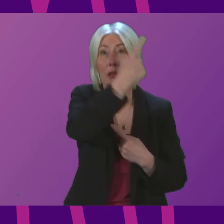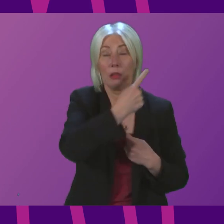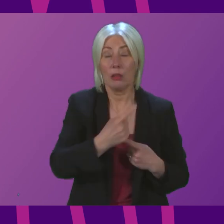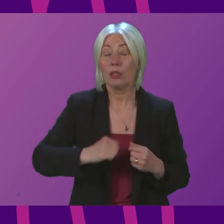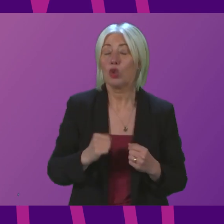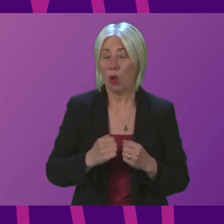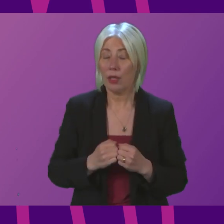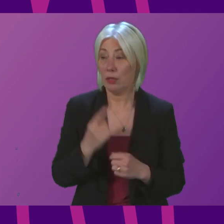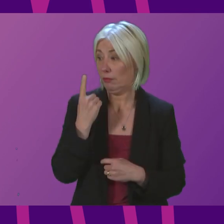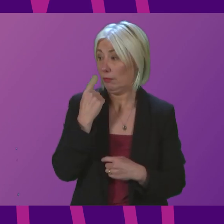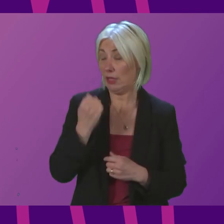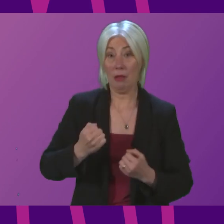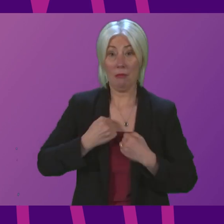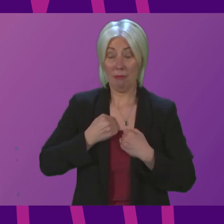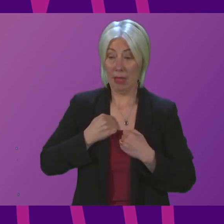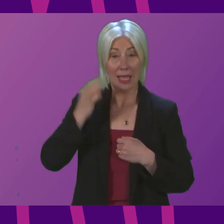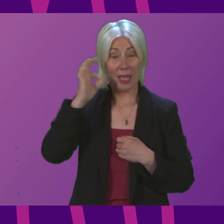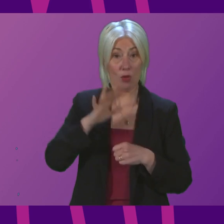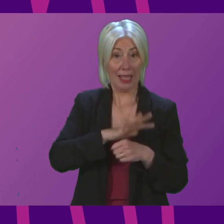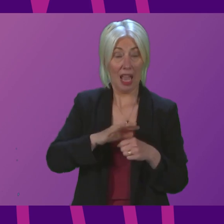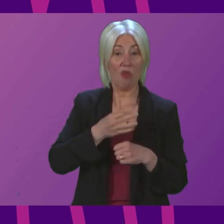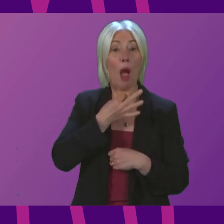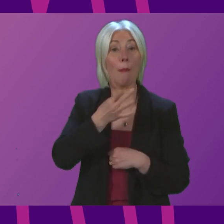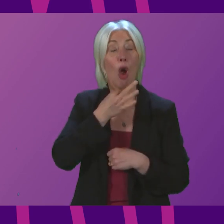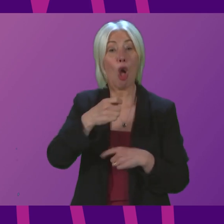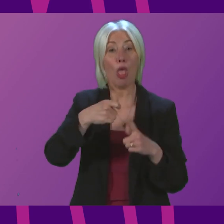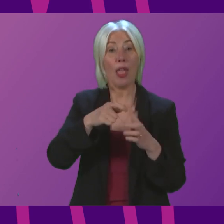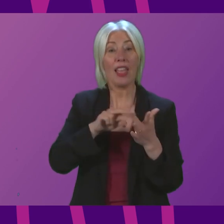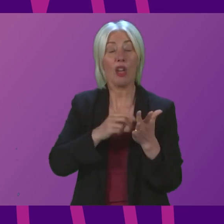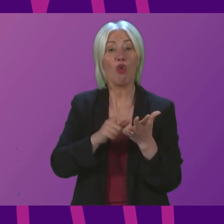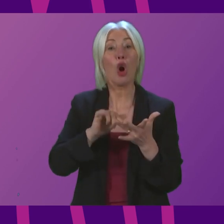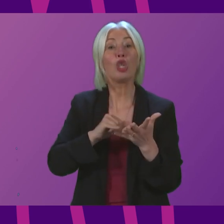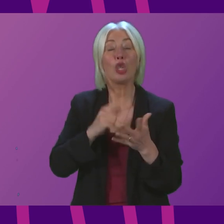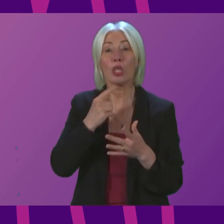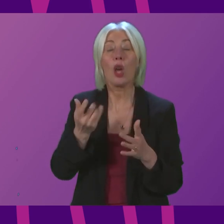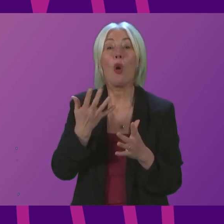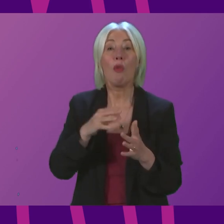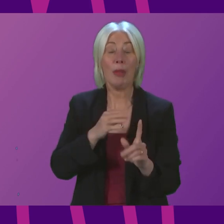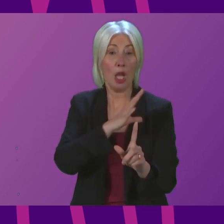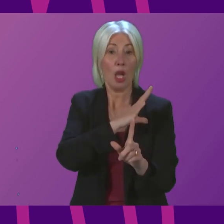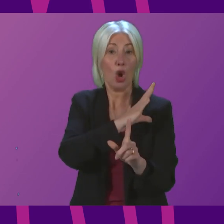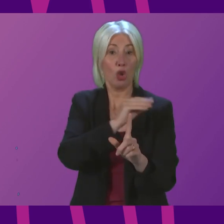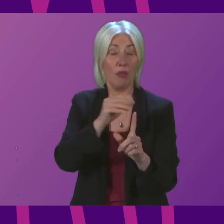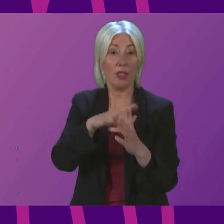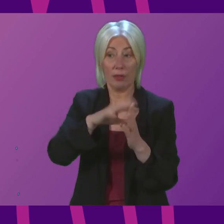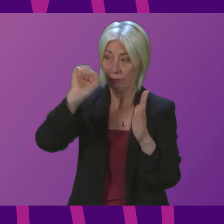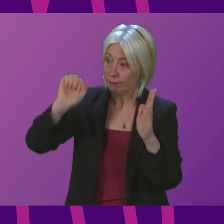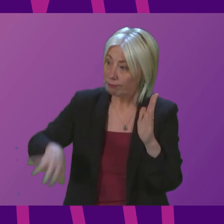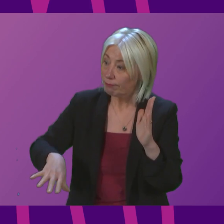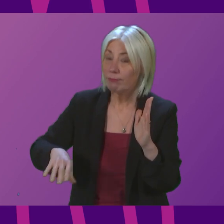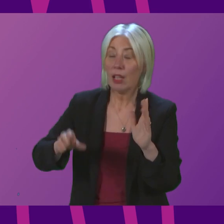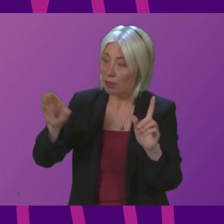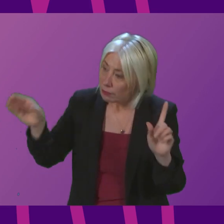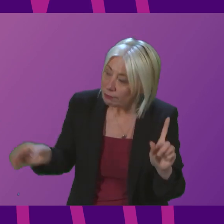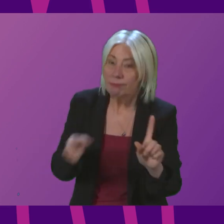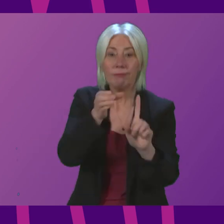Yesterday, in my own council area in Perth and Kinross, we removed the Conservatives from power and an SNP